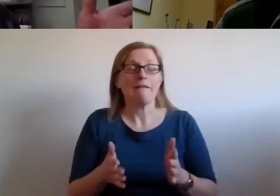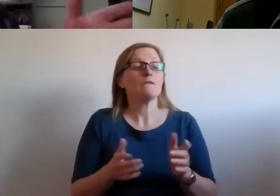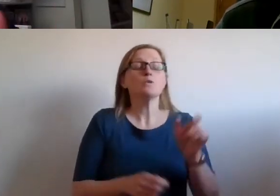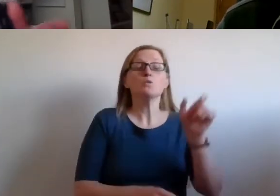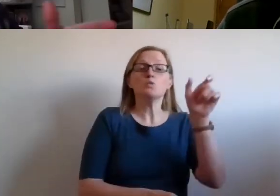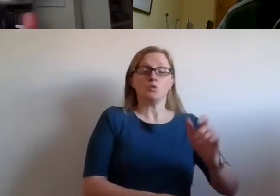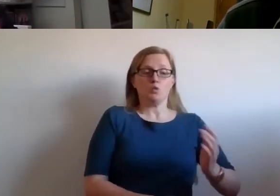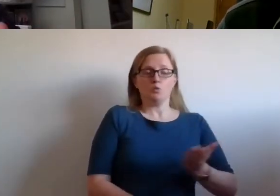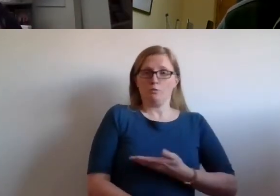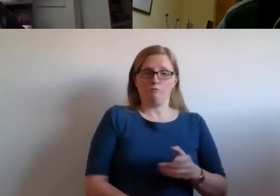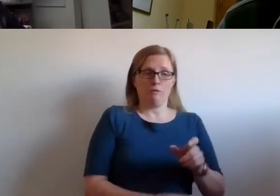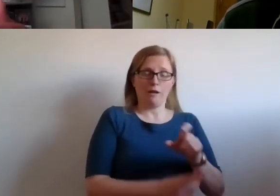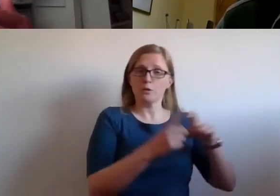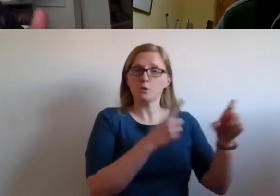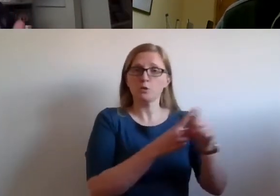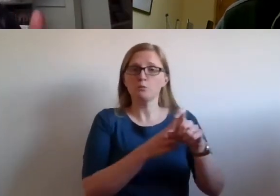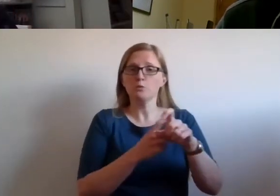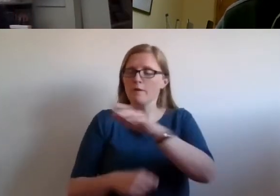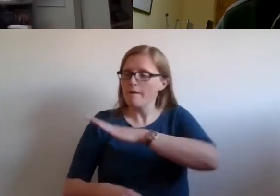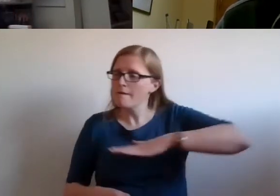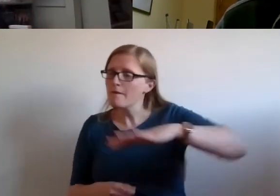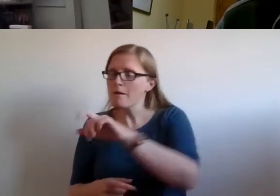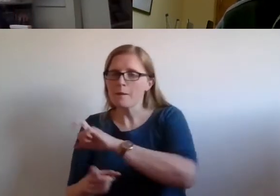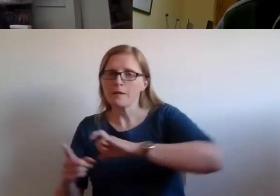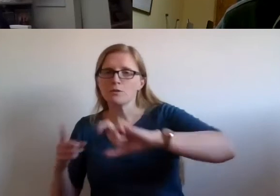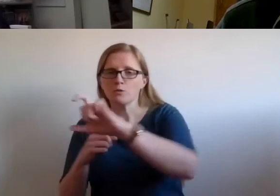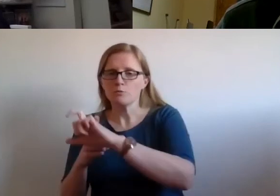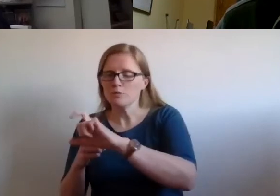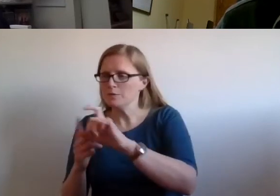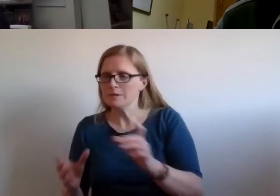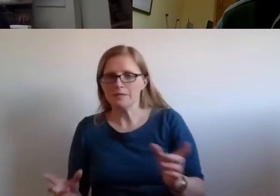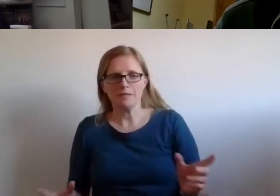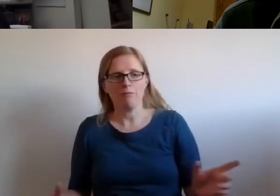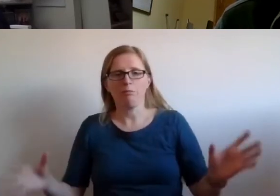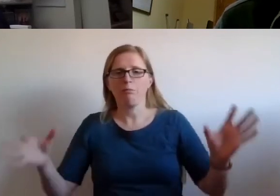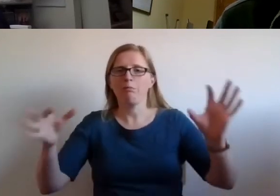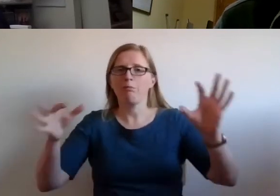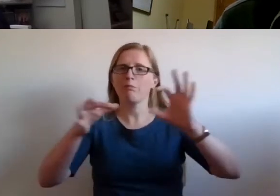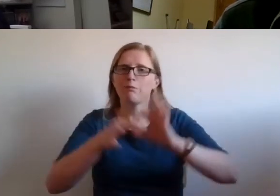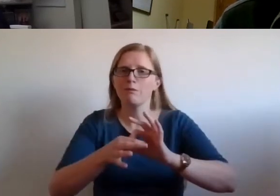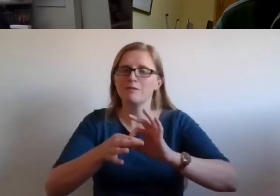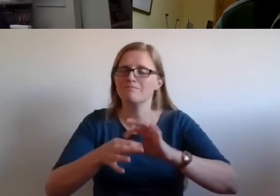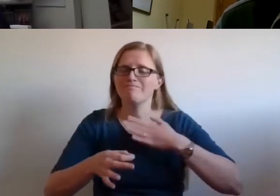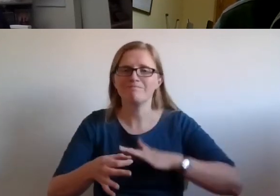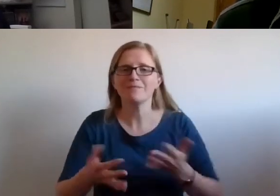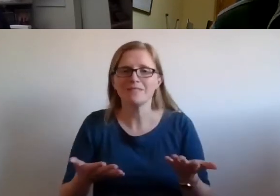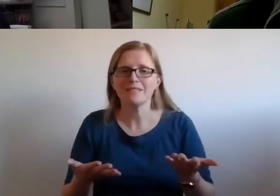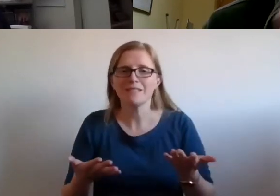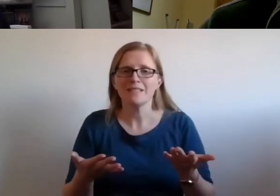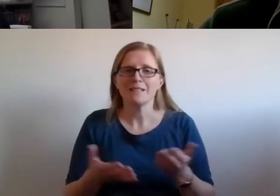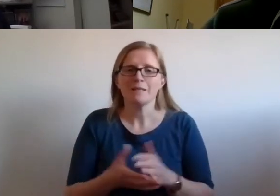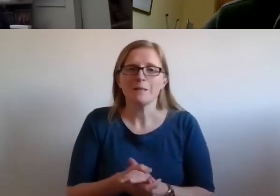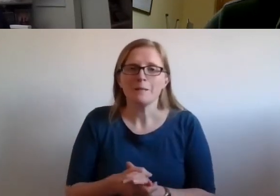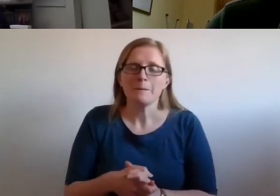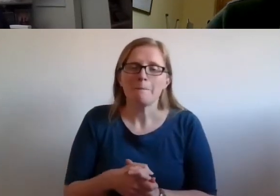And the right to a healthy environment was the sort of bridge that we we built between the two communities. Because, you know, far